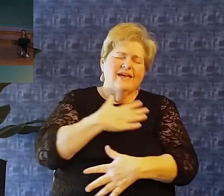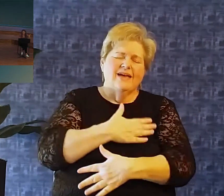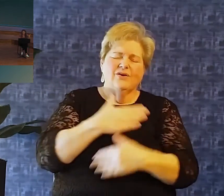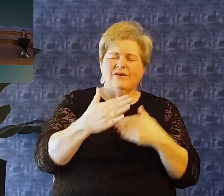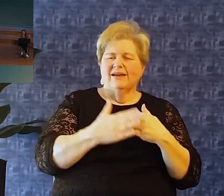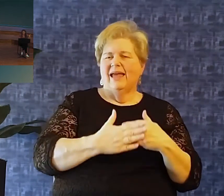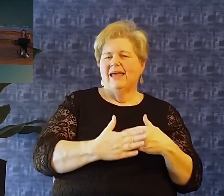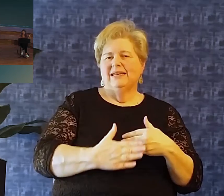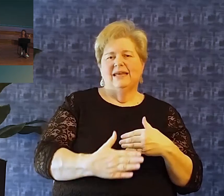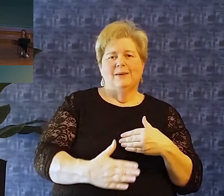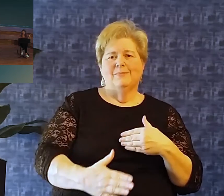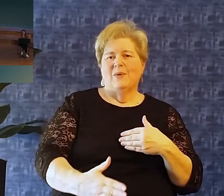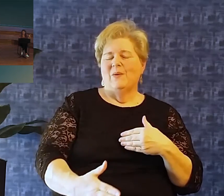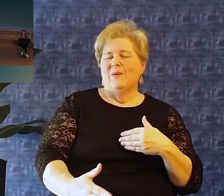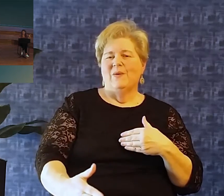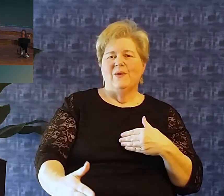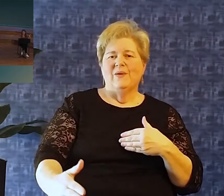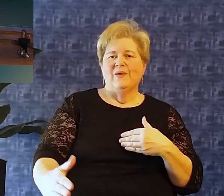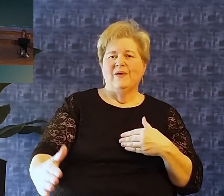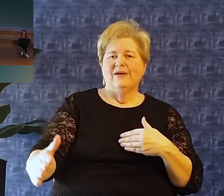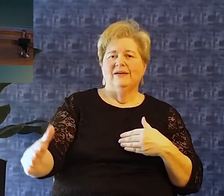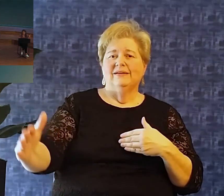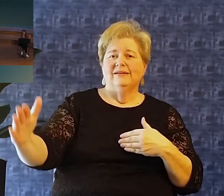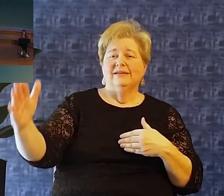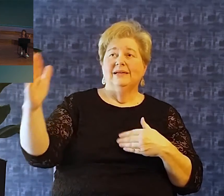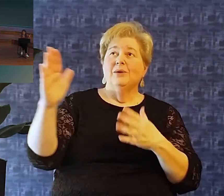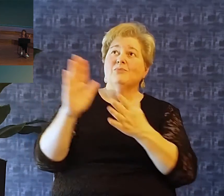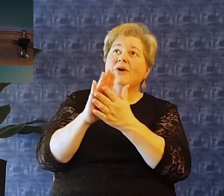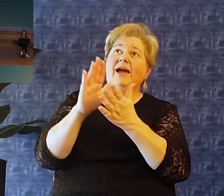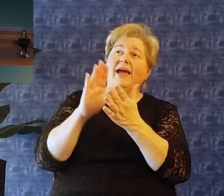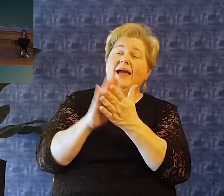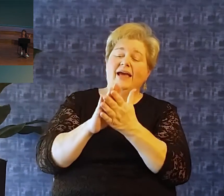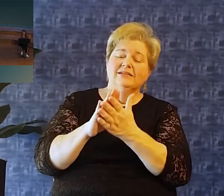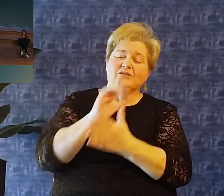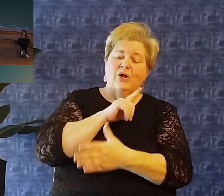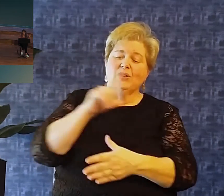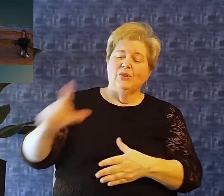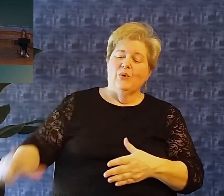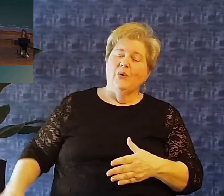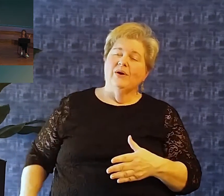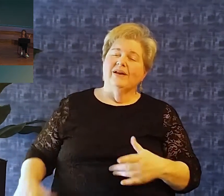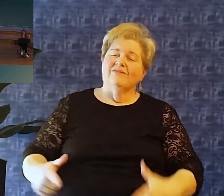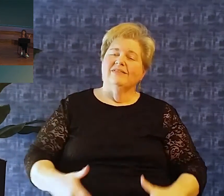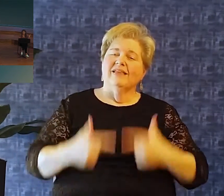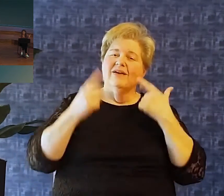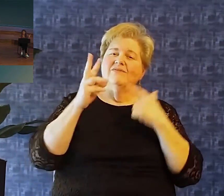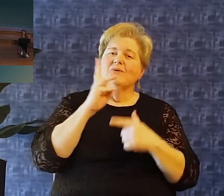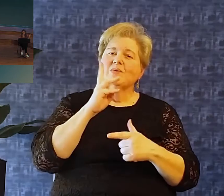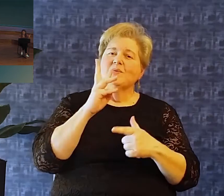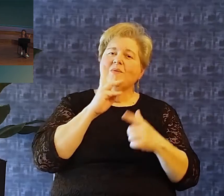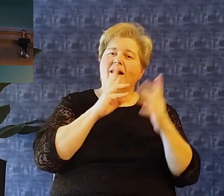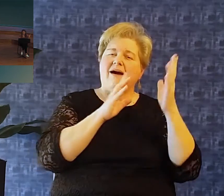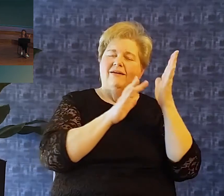not fear anymore Praise the Lord of living